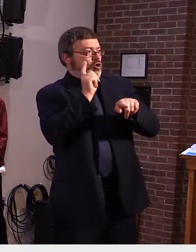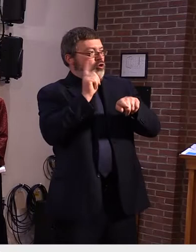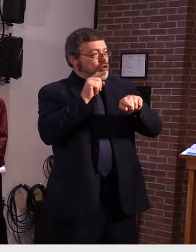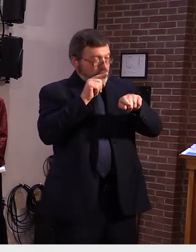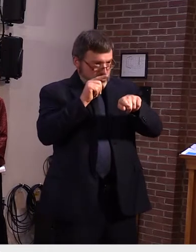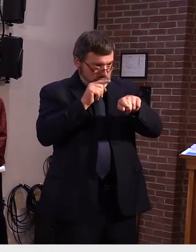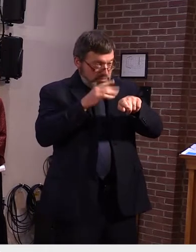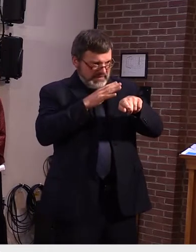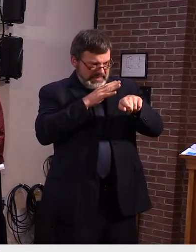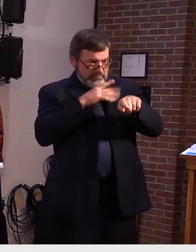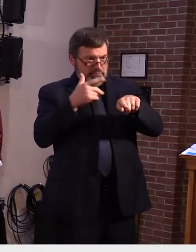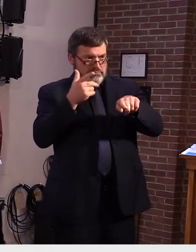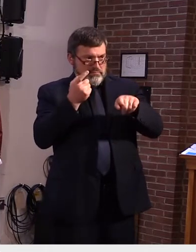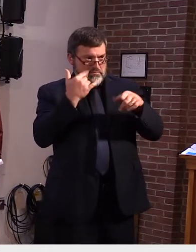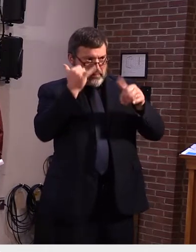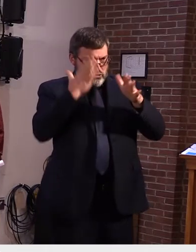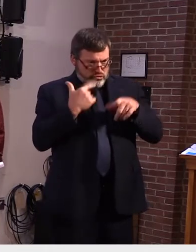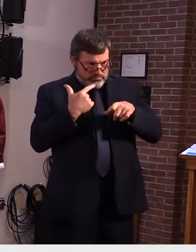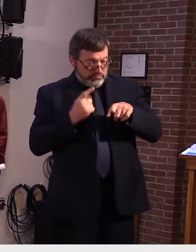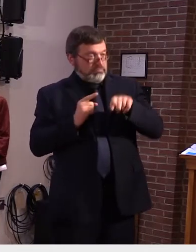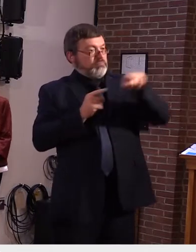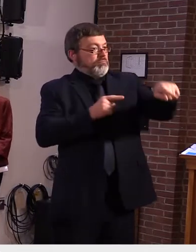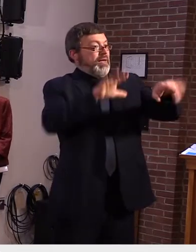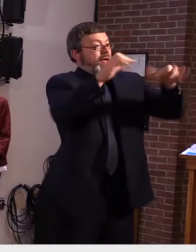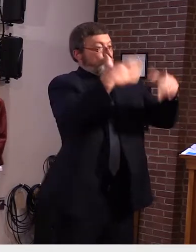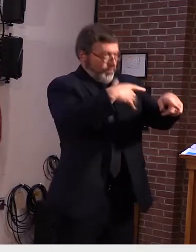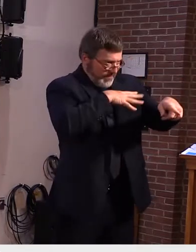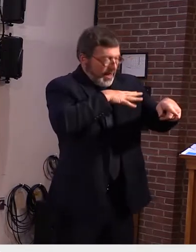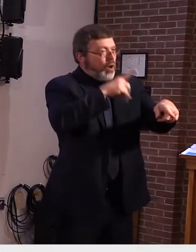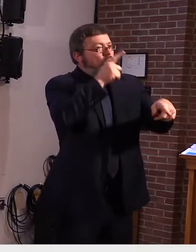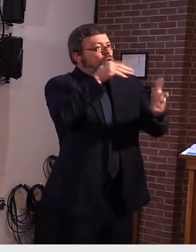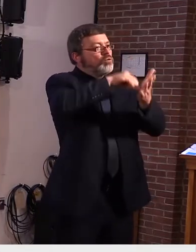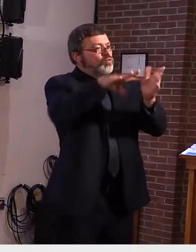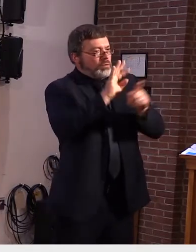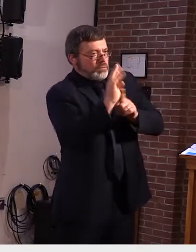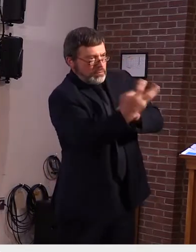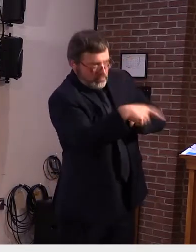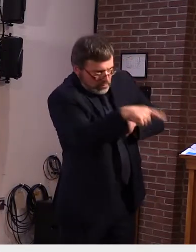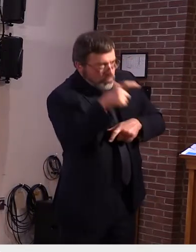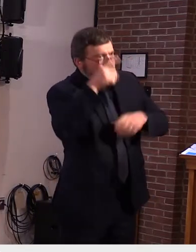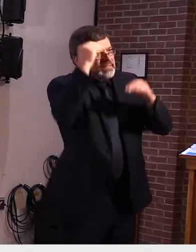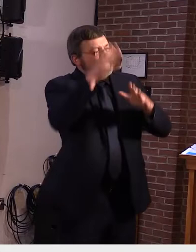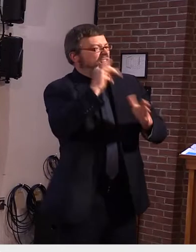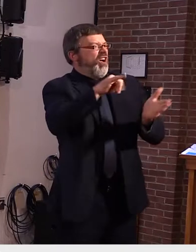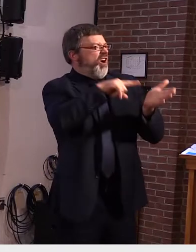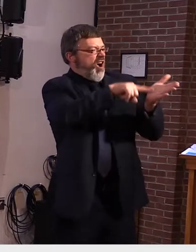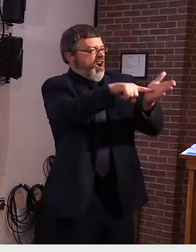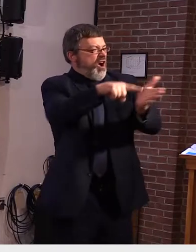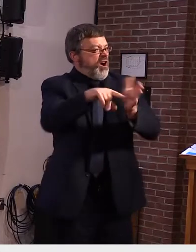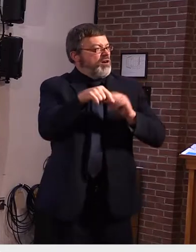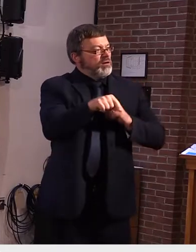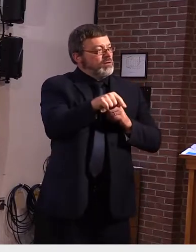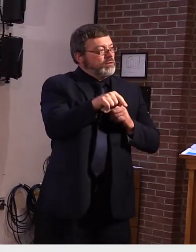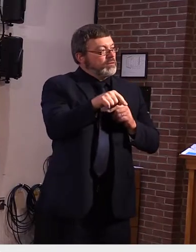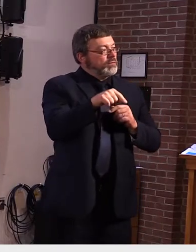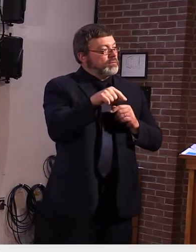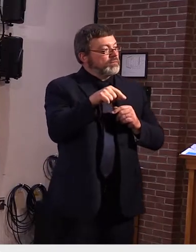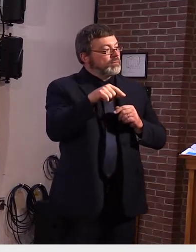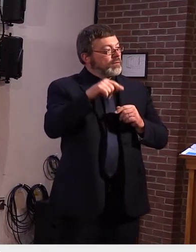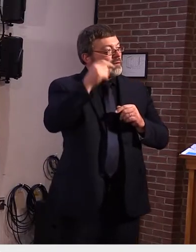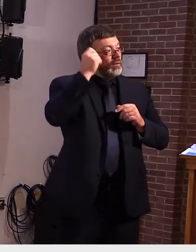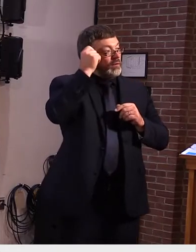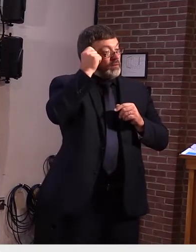um this hockey outbreak has affected several classrooms and it has affected um